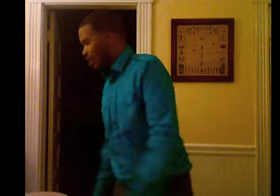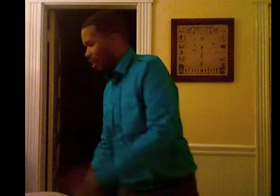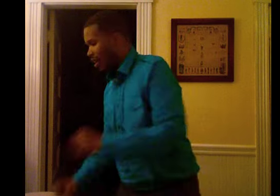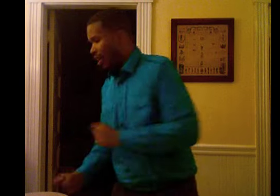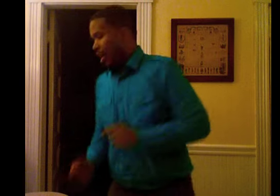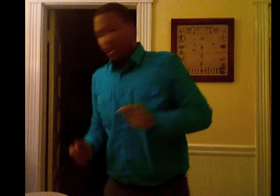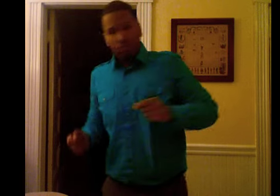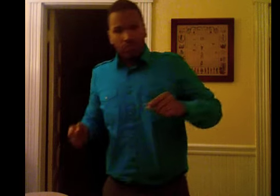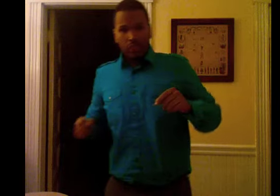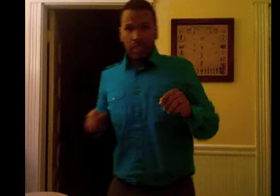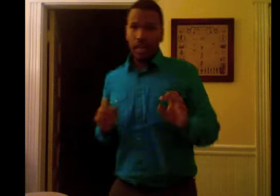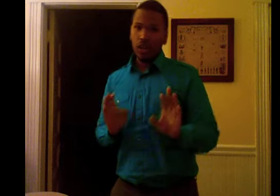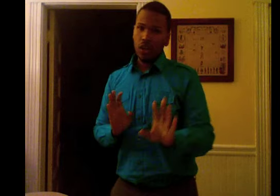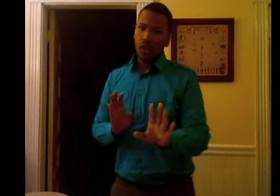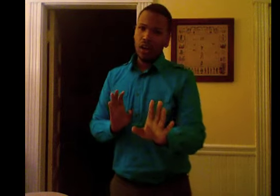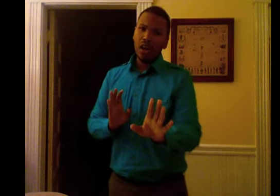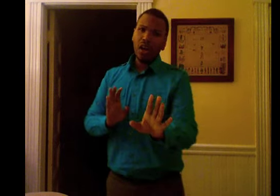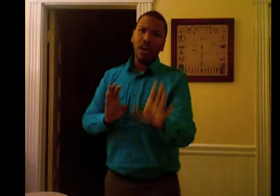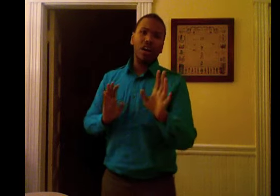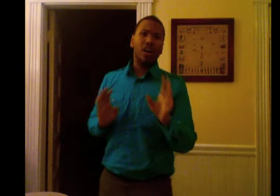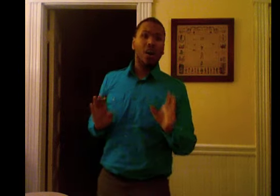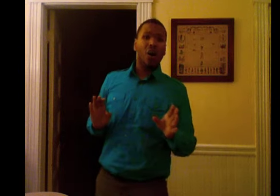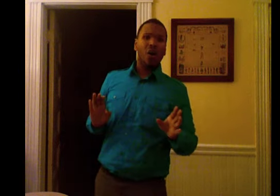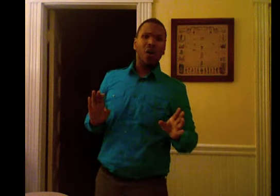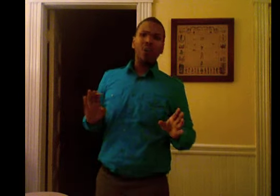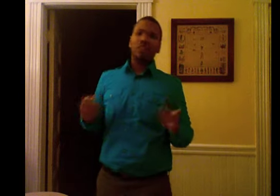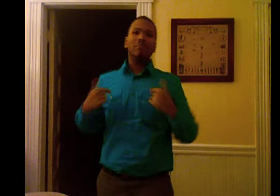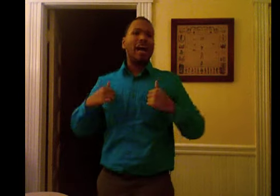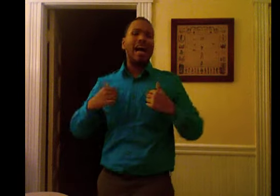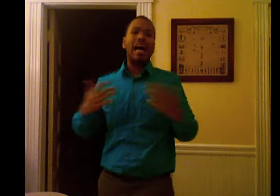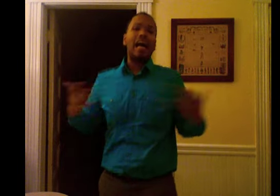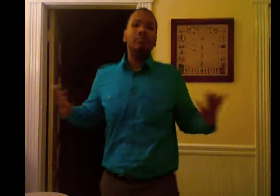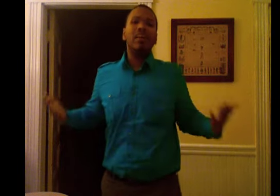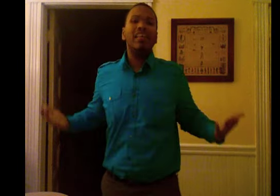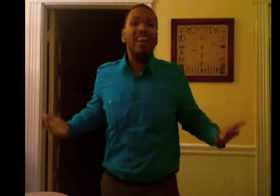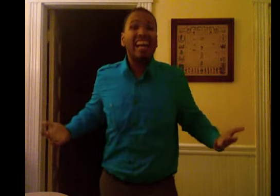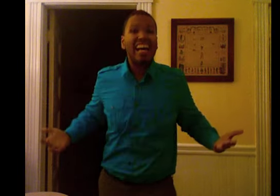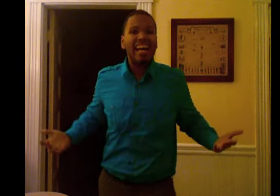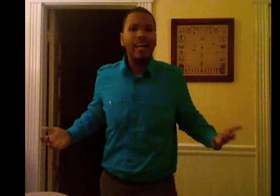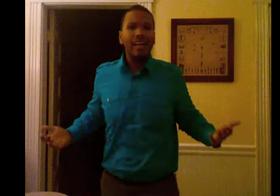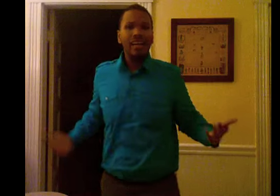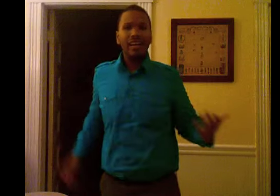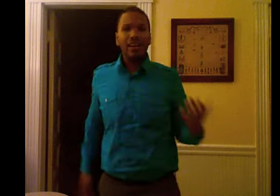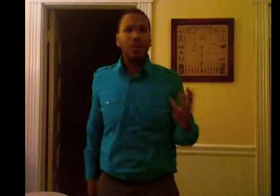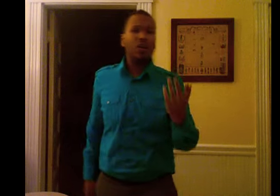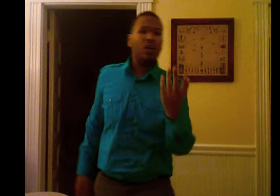Then I go to my brother, oh,